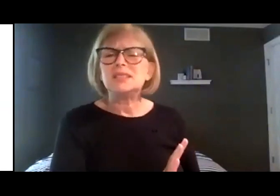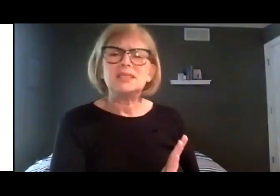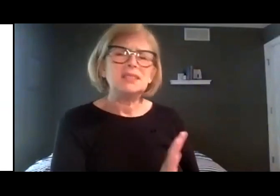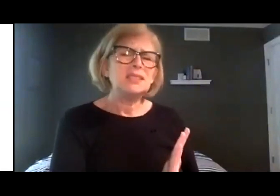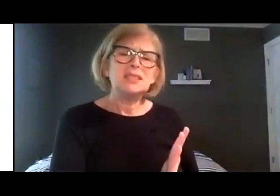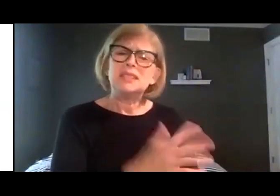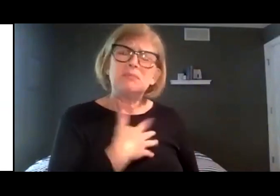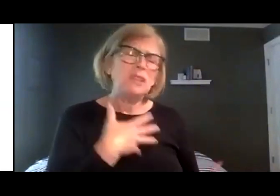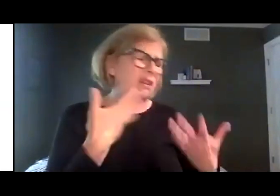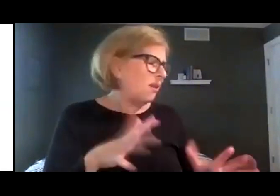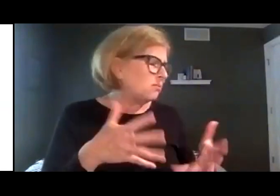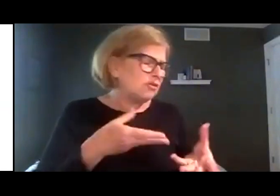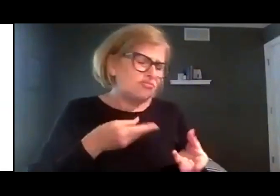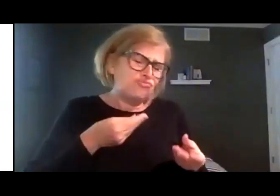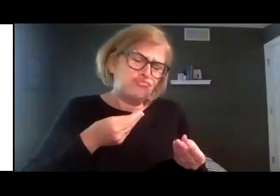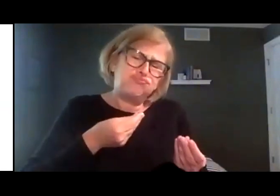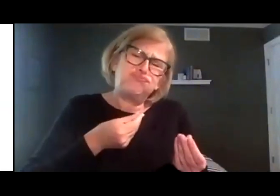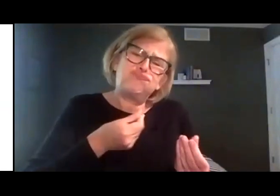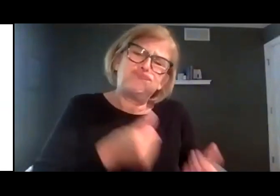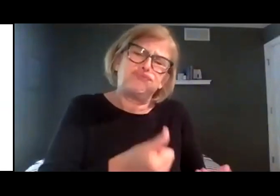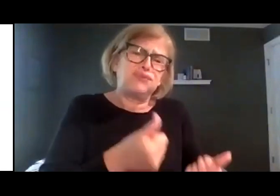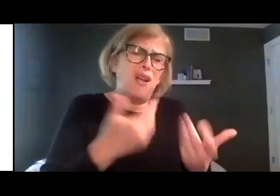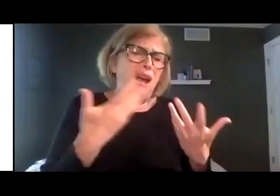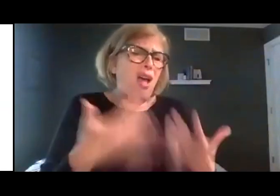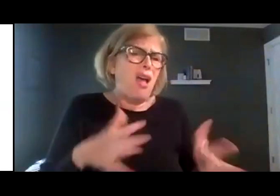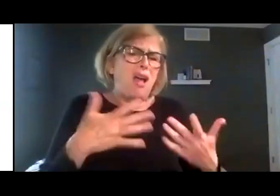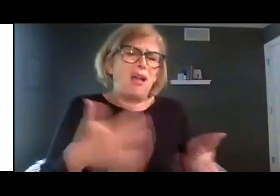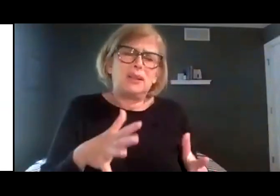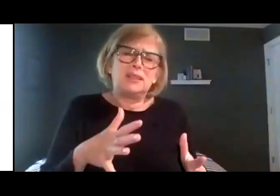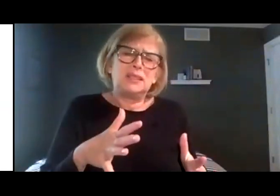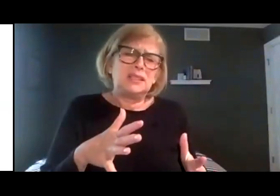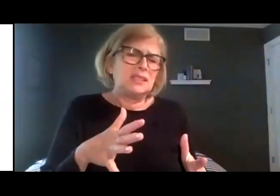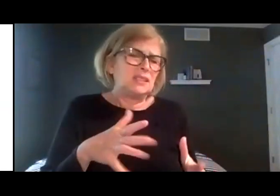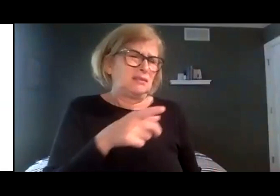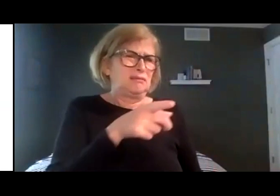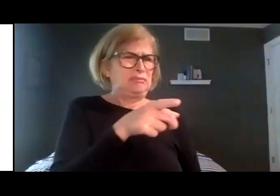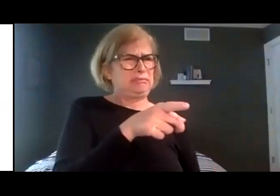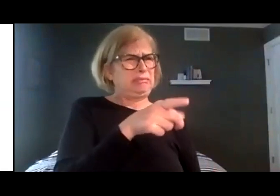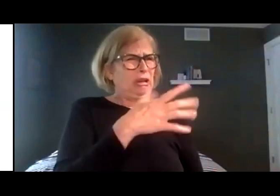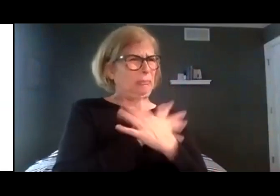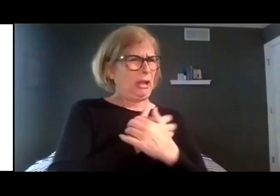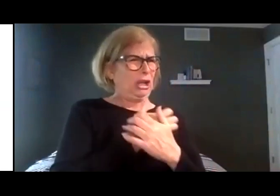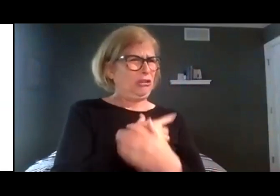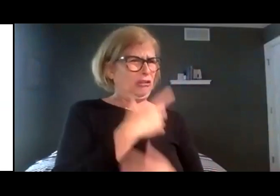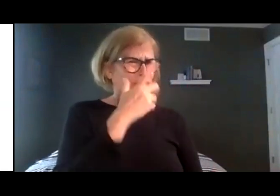doesn't look new. He's lost the button to one of his shoulder straps.